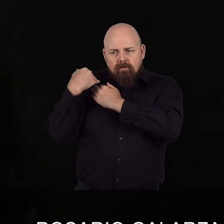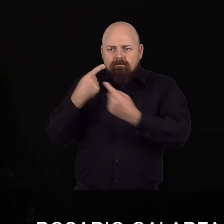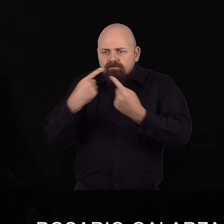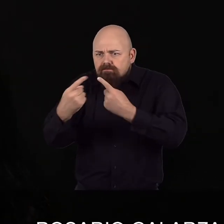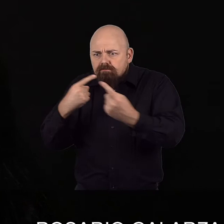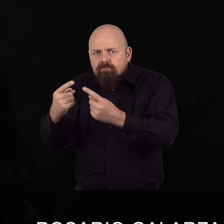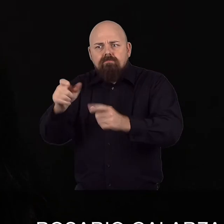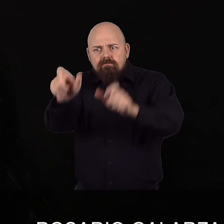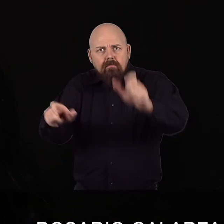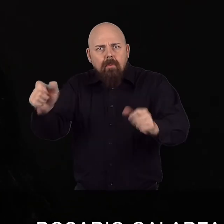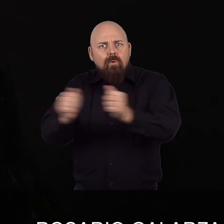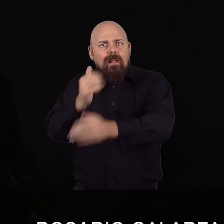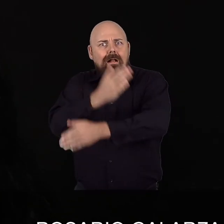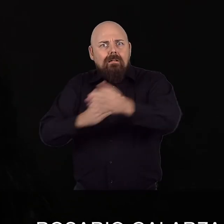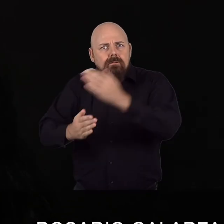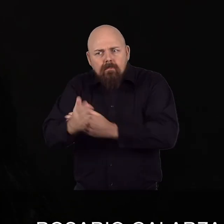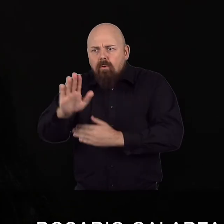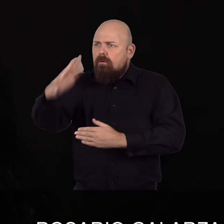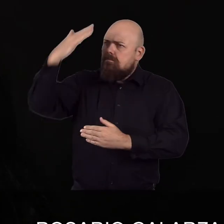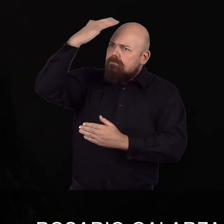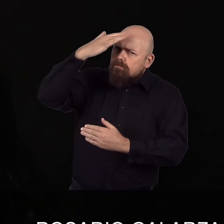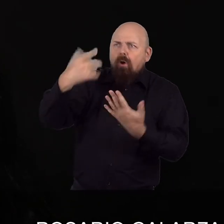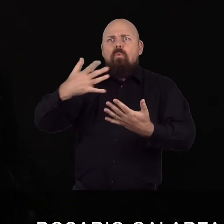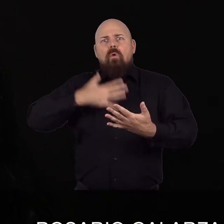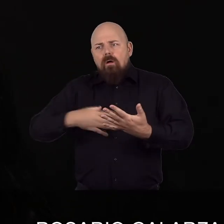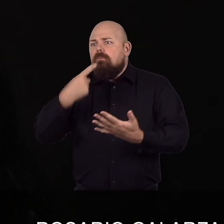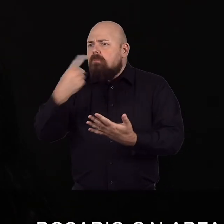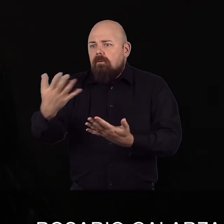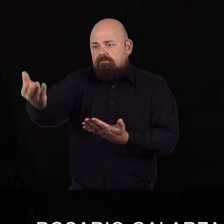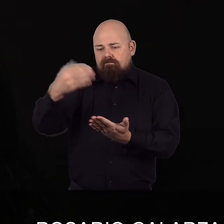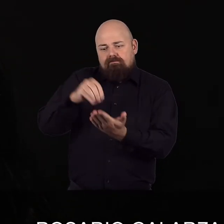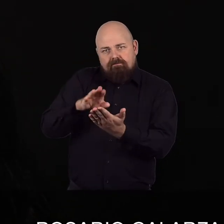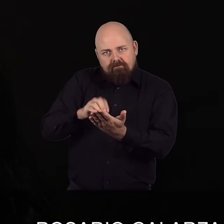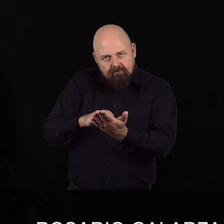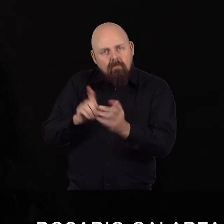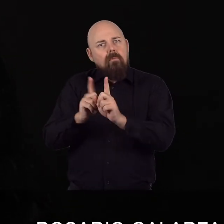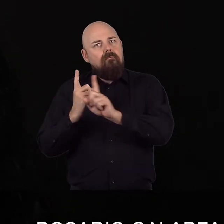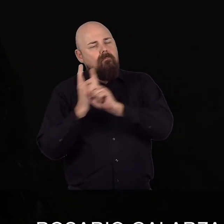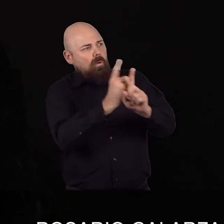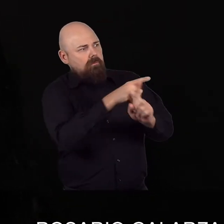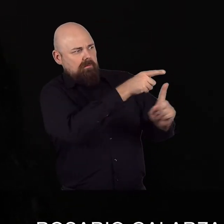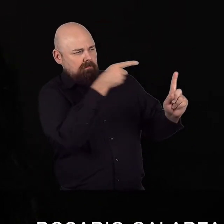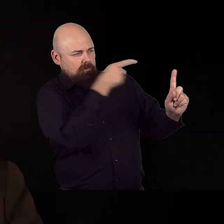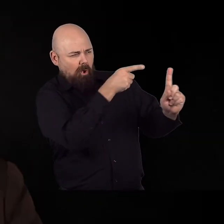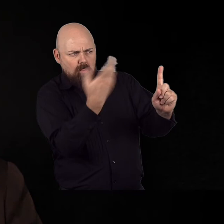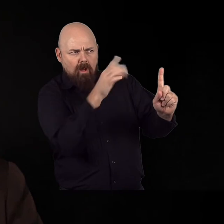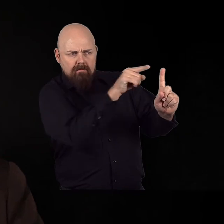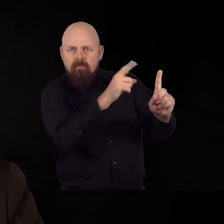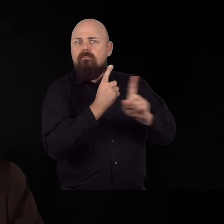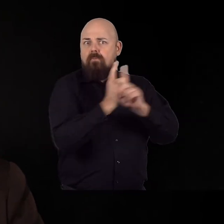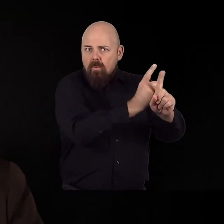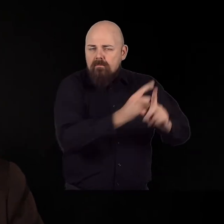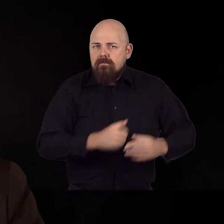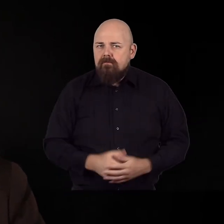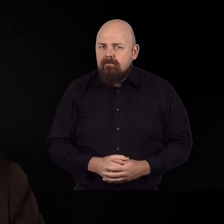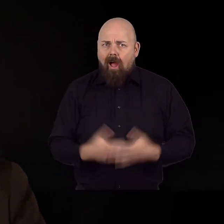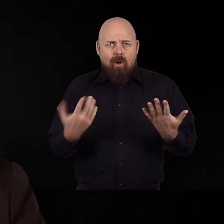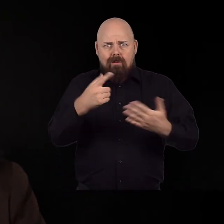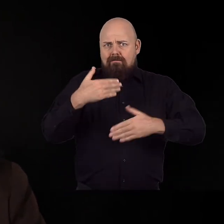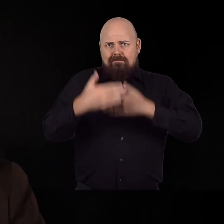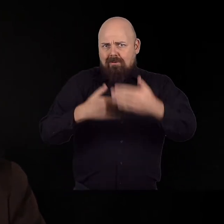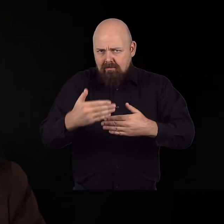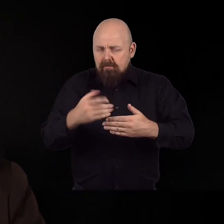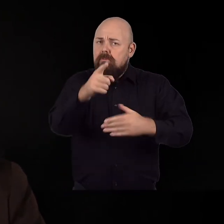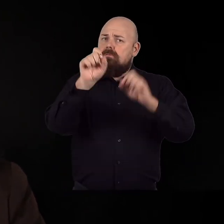participating in constant dialogues around SDG implementation. You can do this by